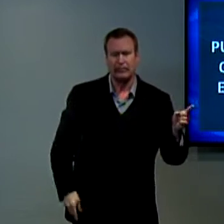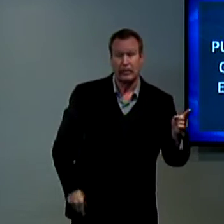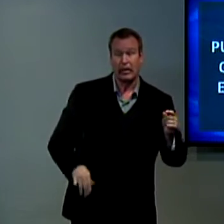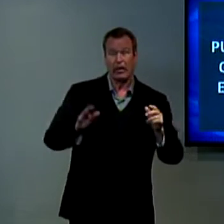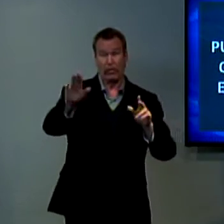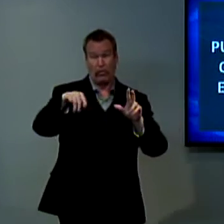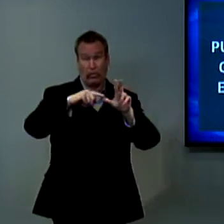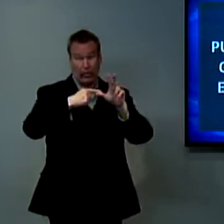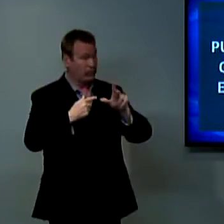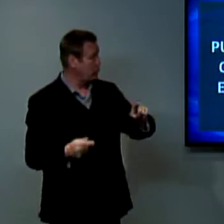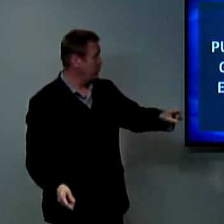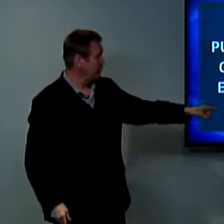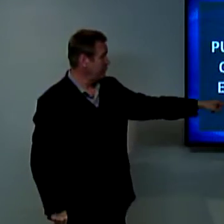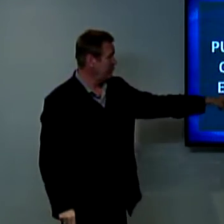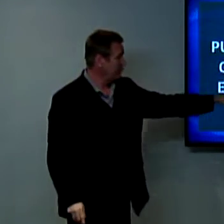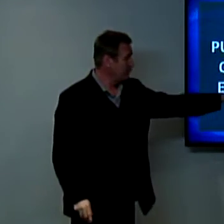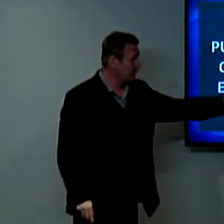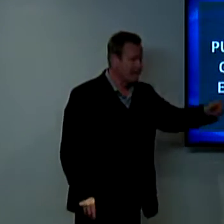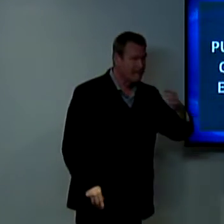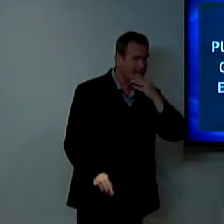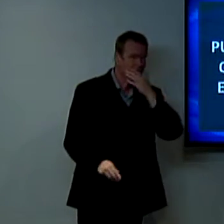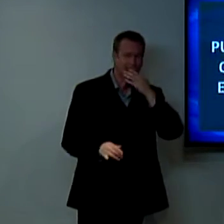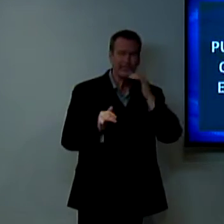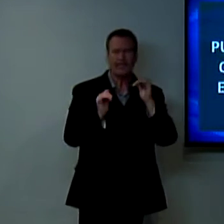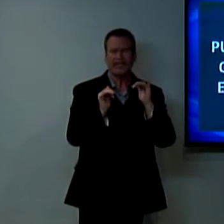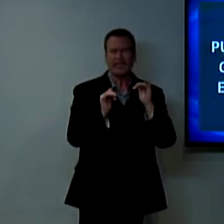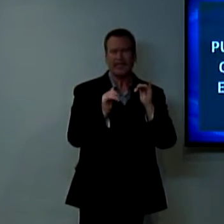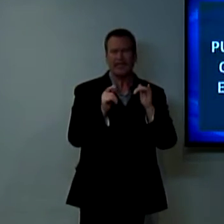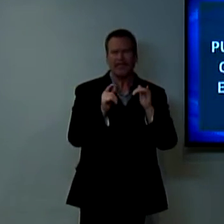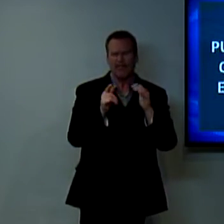And he says, you can't be on the fence about it. You must live out a holy life.